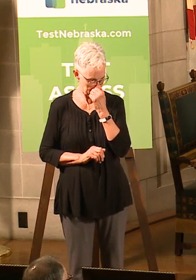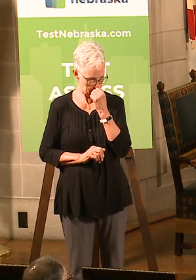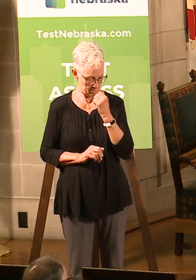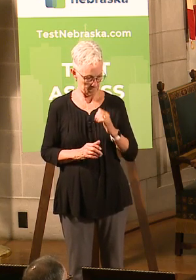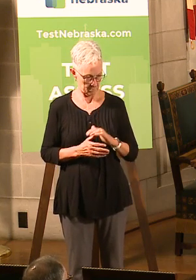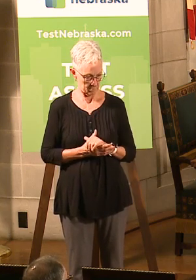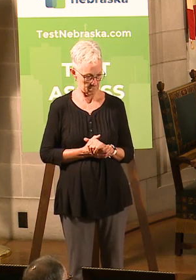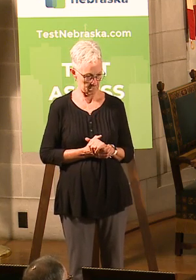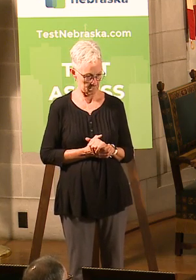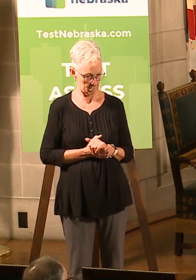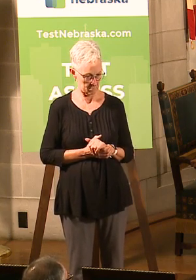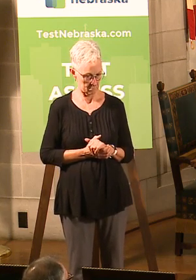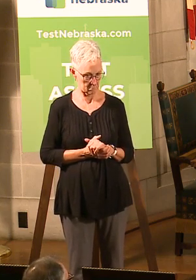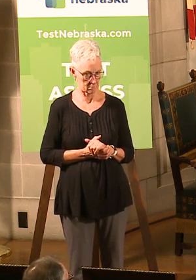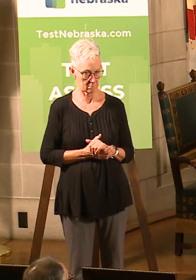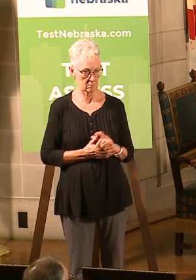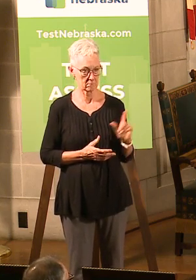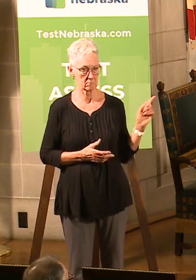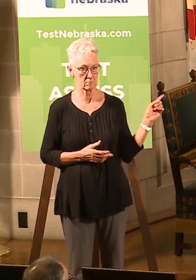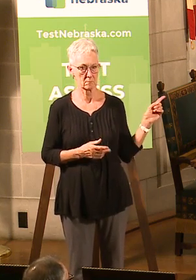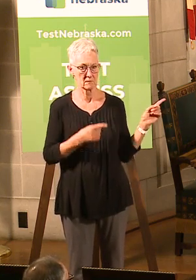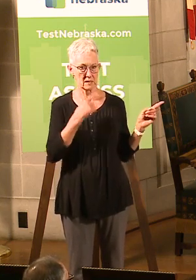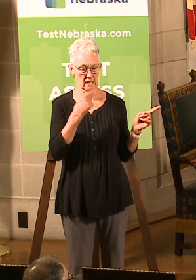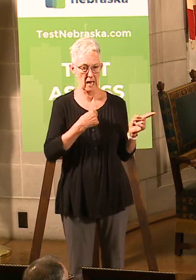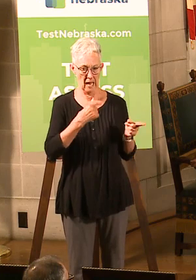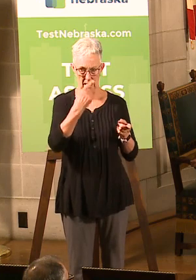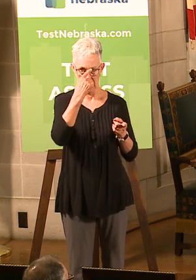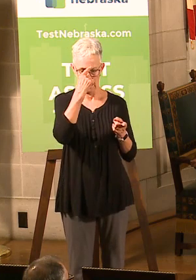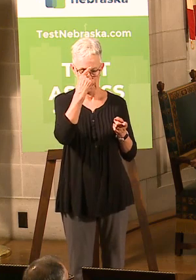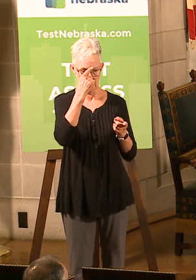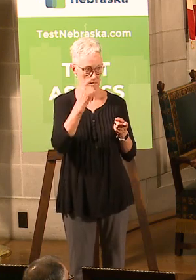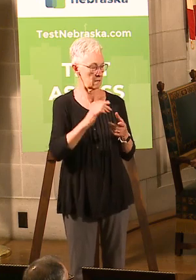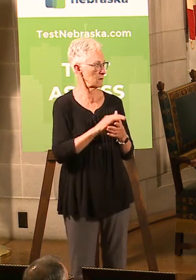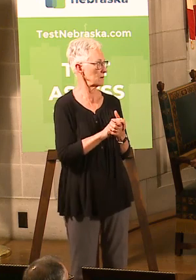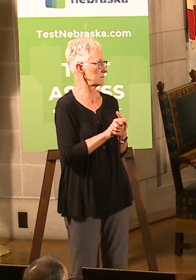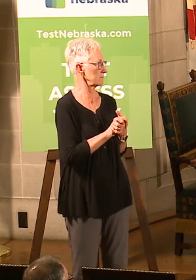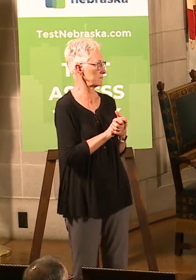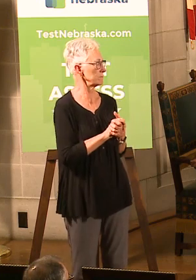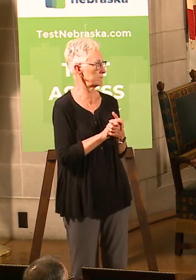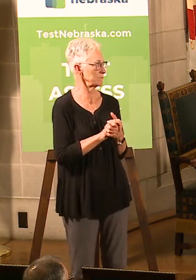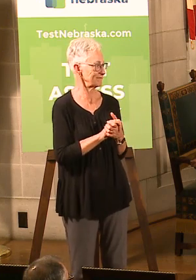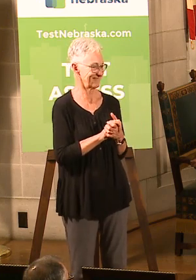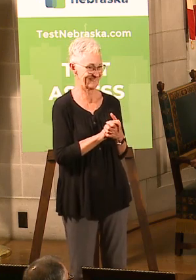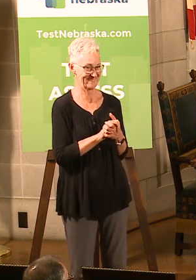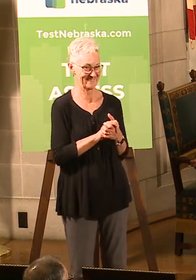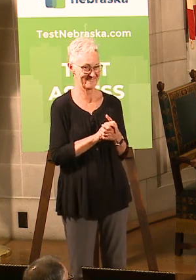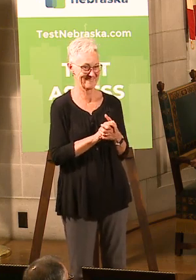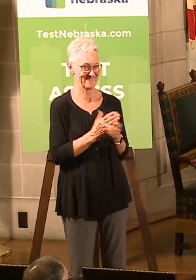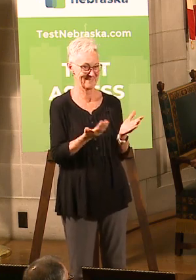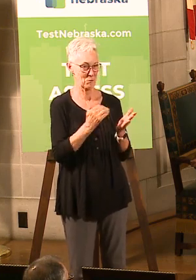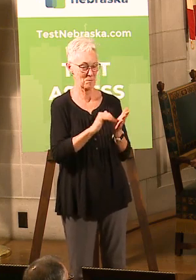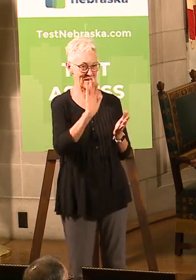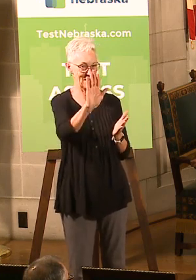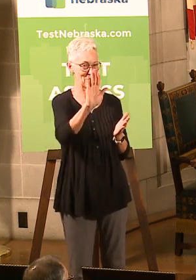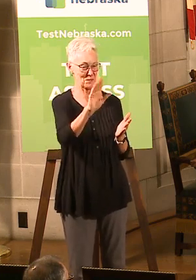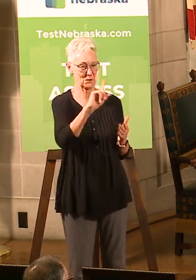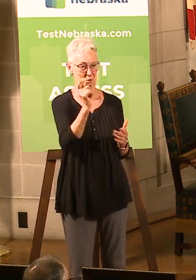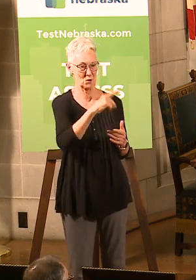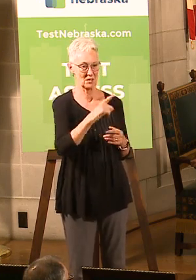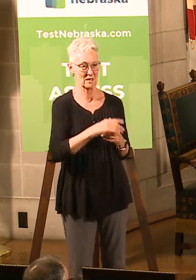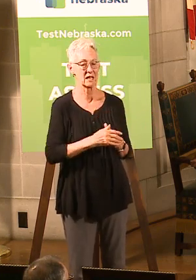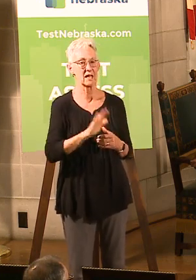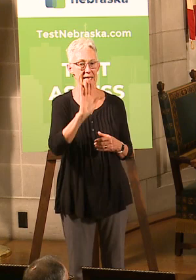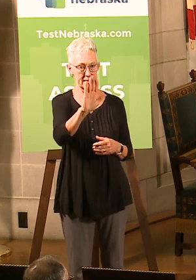Well, I think the conversation has been, listen to the governor's question. Oh, I. So the